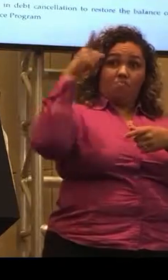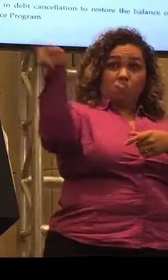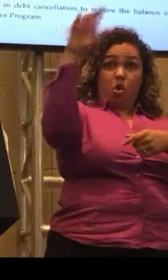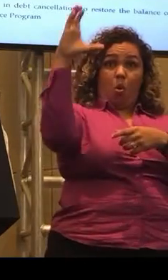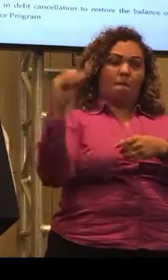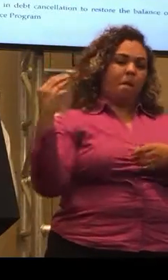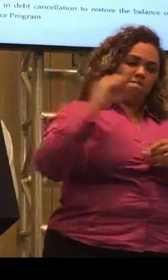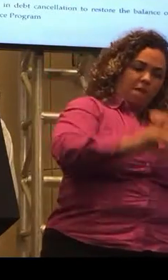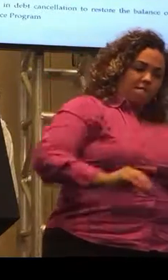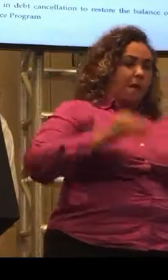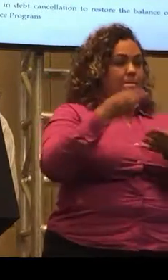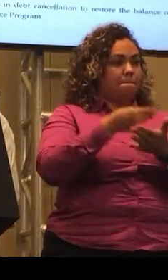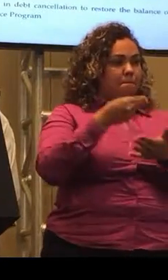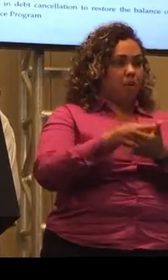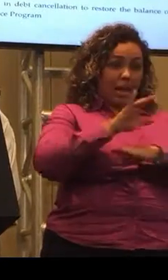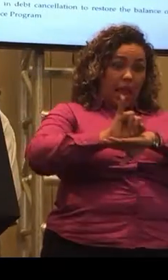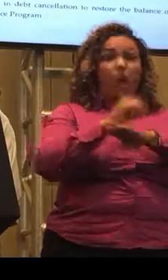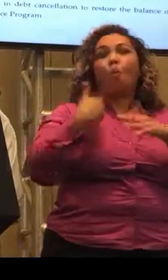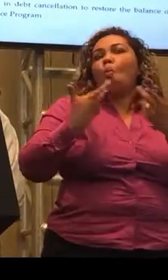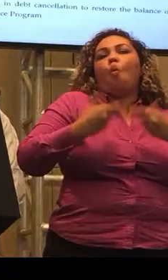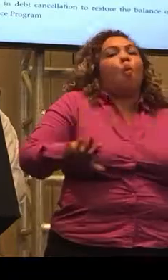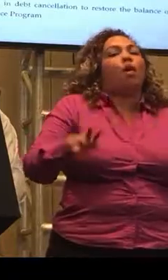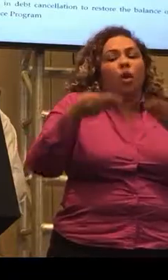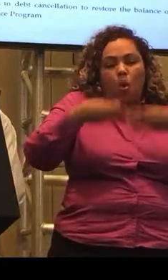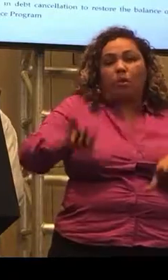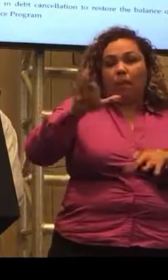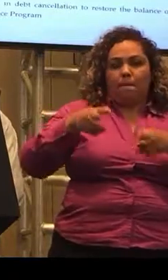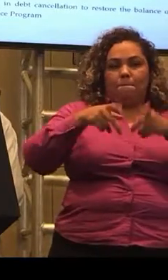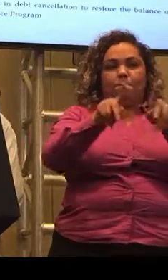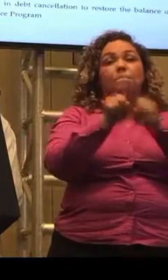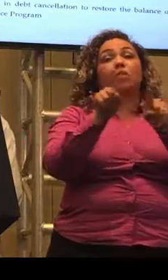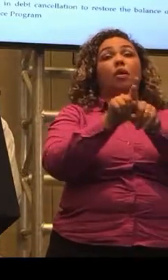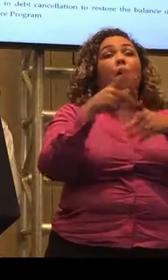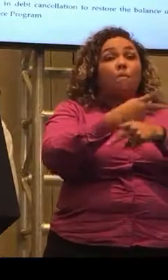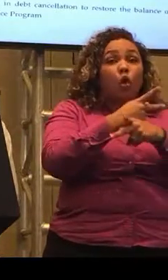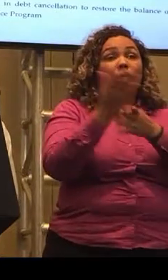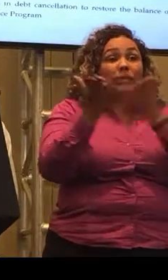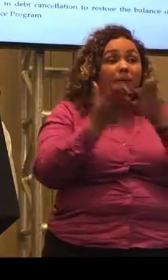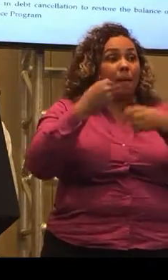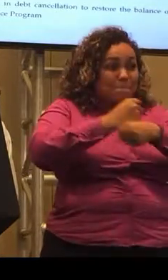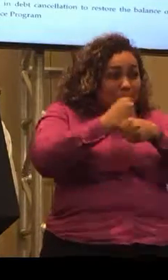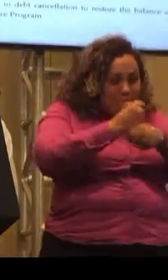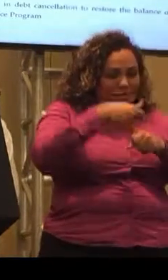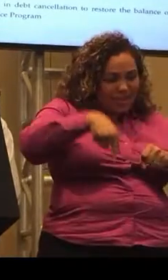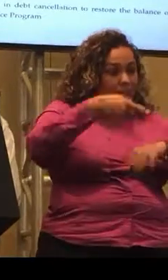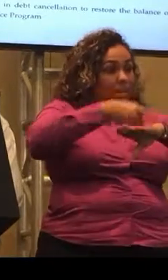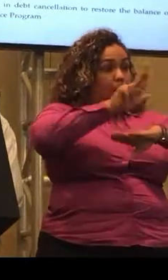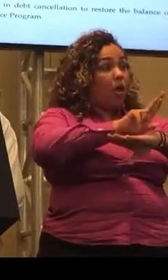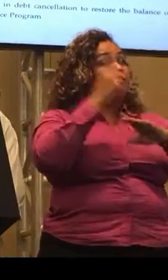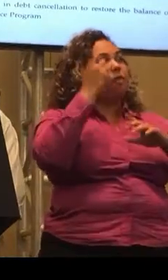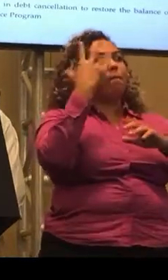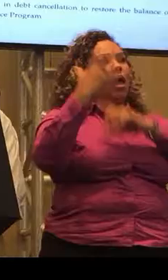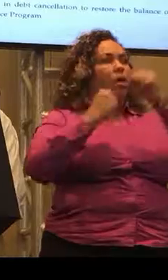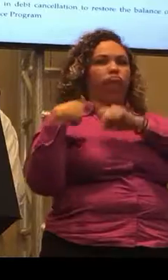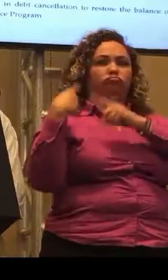And that we can't lose that opportunity, even with the product and services that are being manufactured in Puerto Rico for many